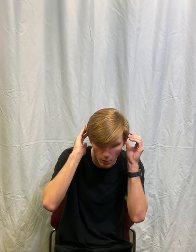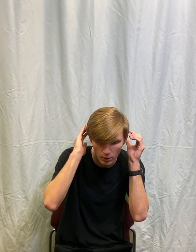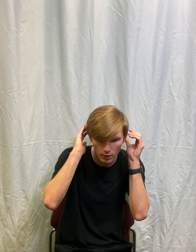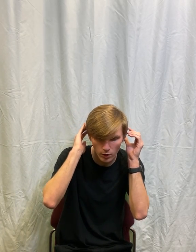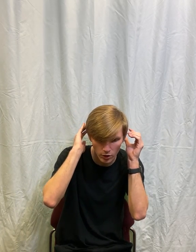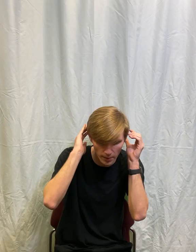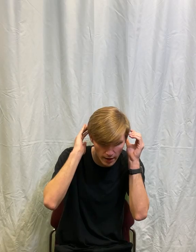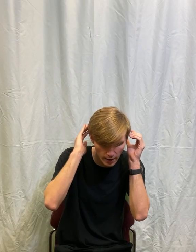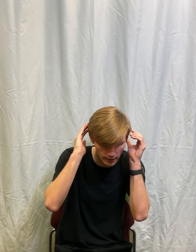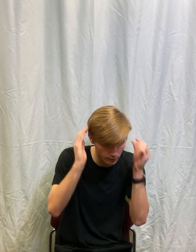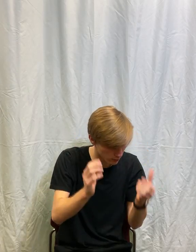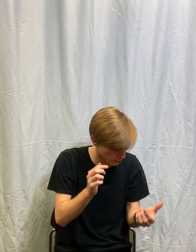Goodbye. Bye.